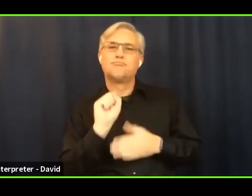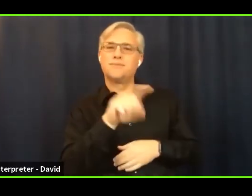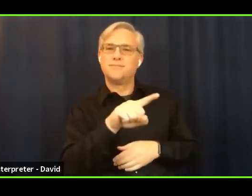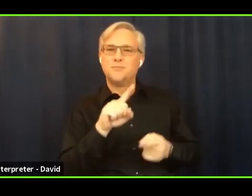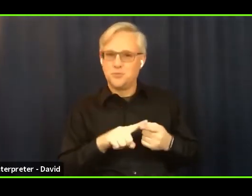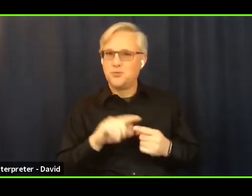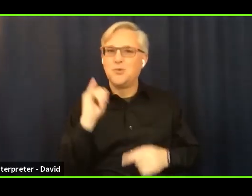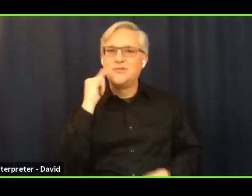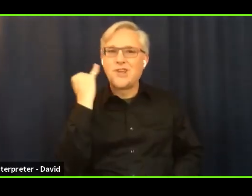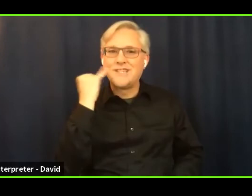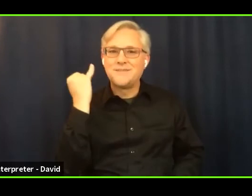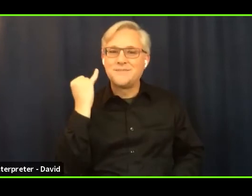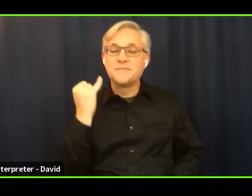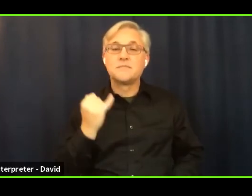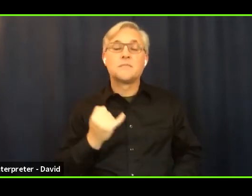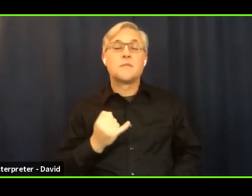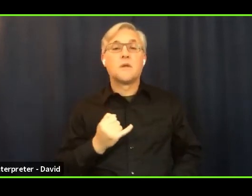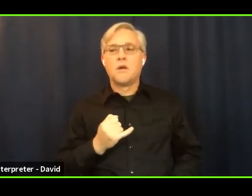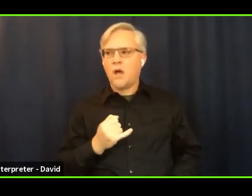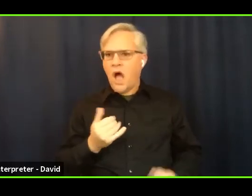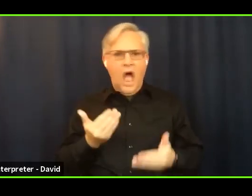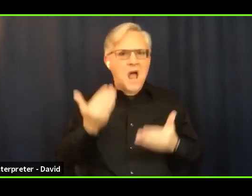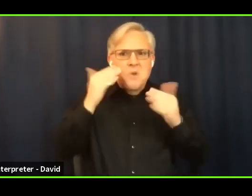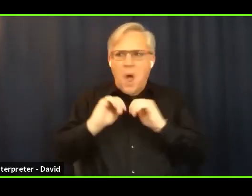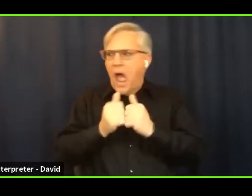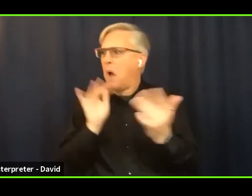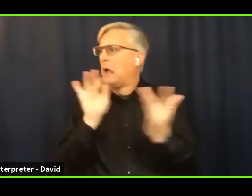She's in the directory. Find her name and address.